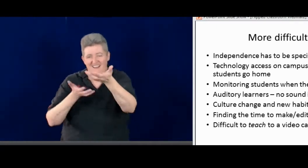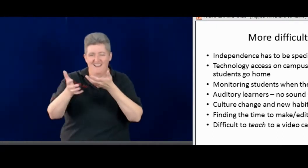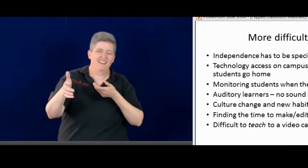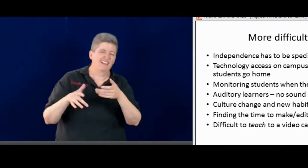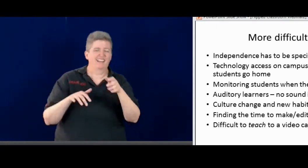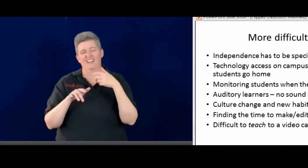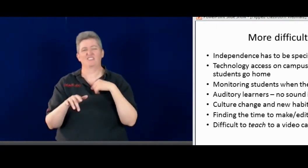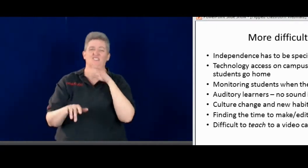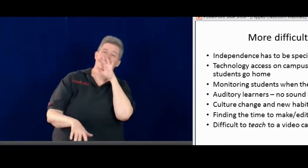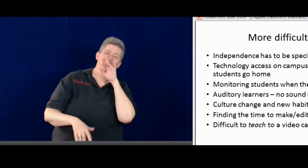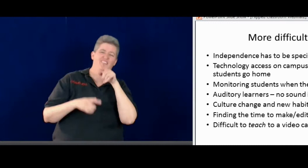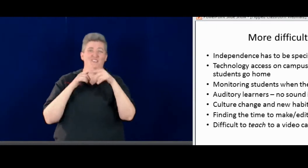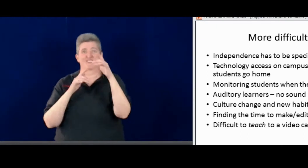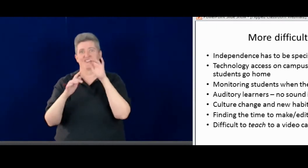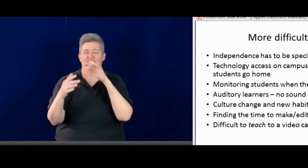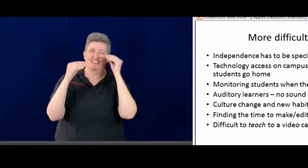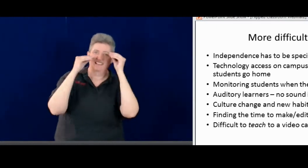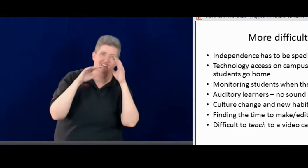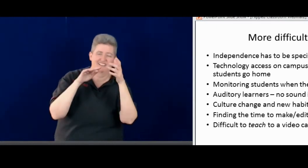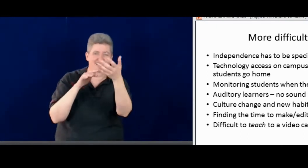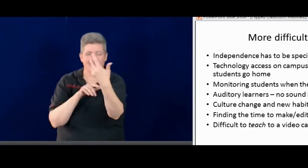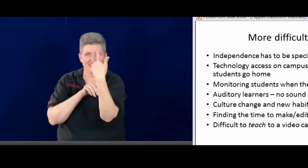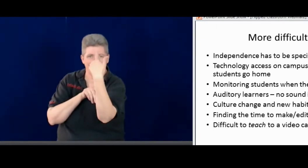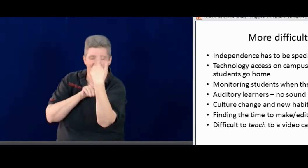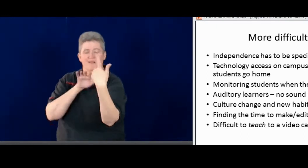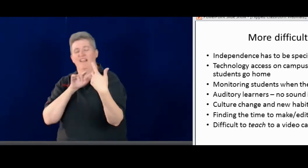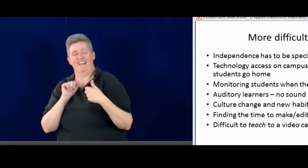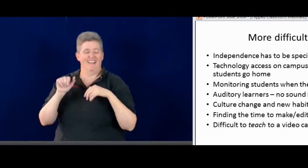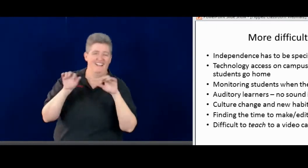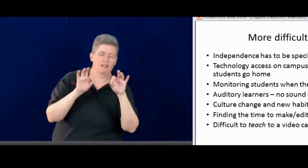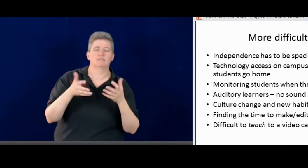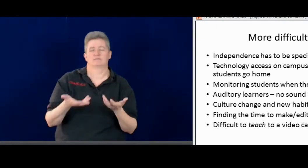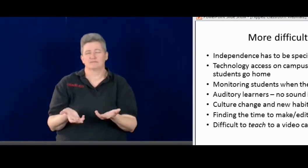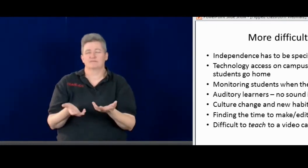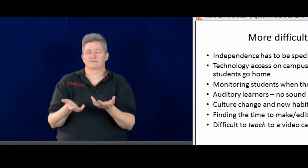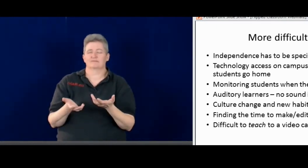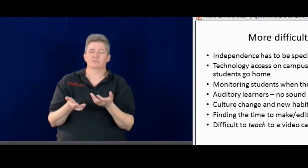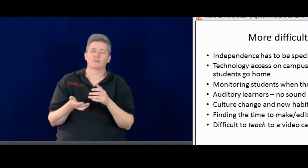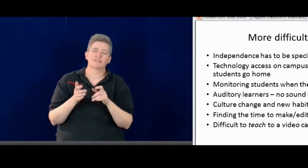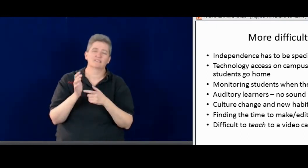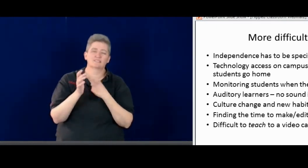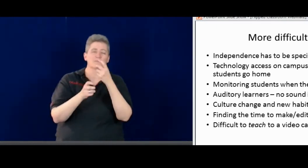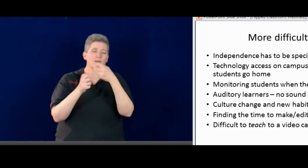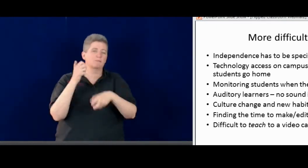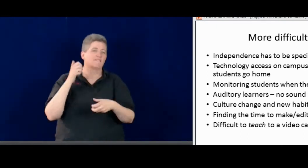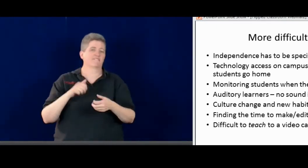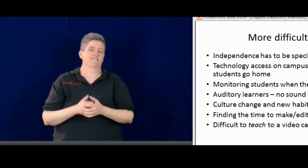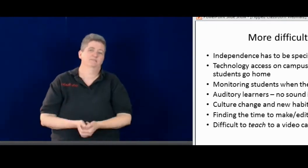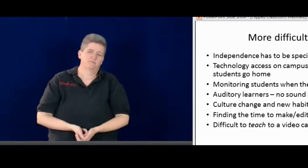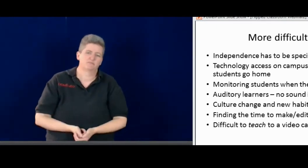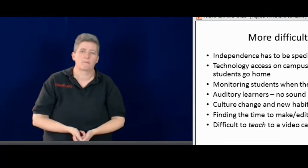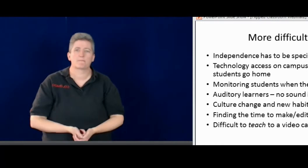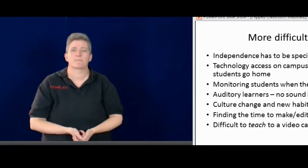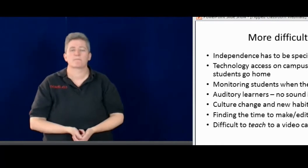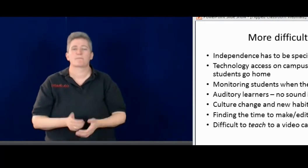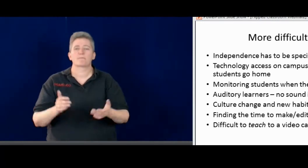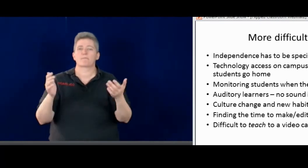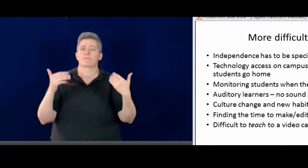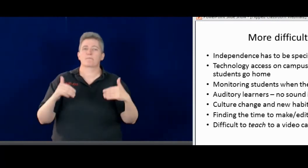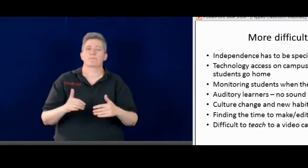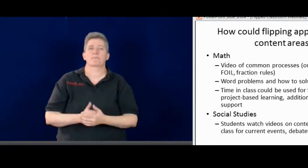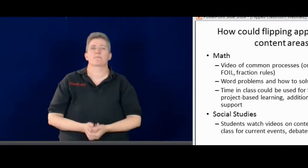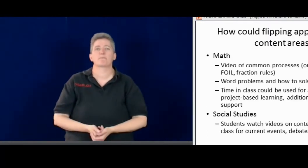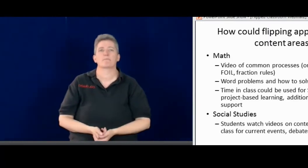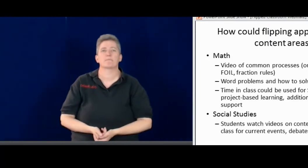your eye contact. And it's nice to have the feedback, you know, from people in the audience. So it's a little bit different with the camera. So that can be tough sometimes.